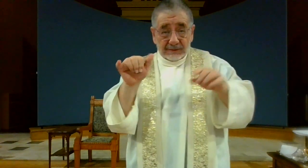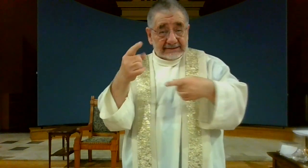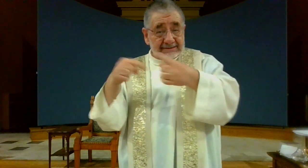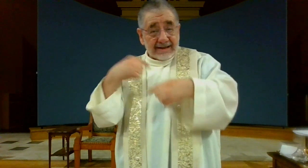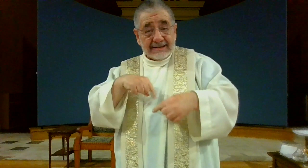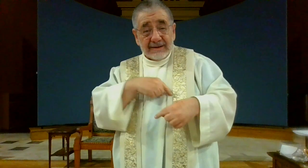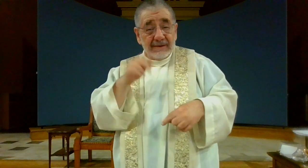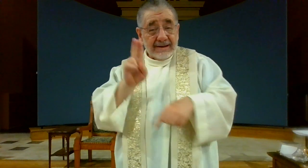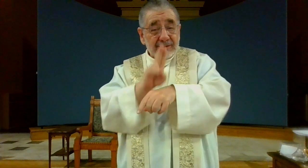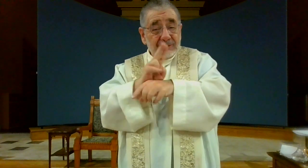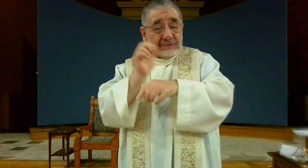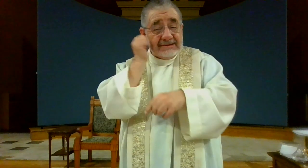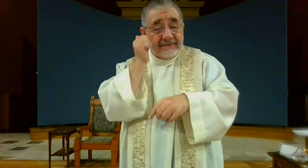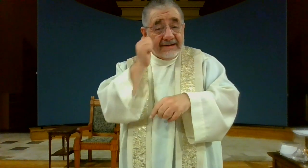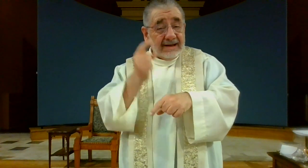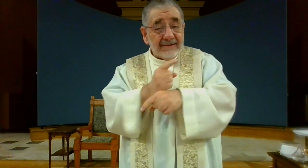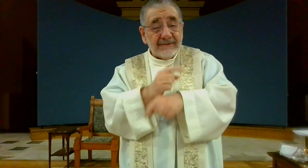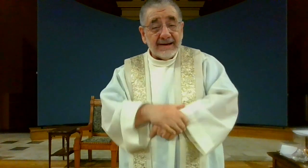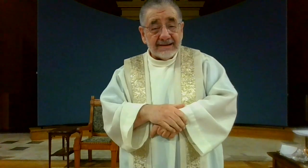we can use all these signs every day right?